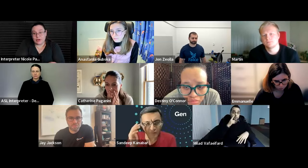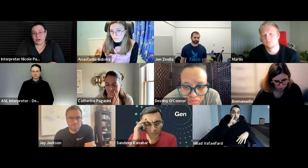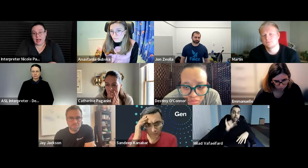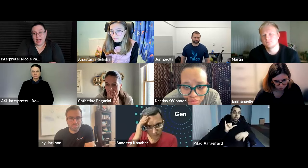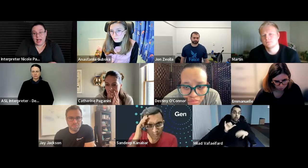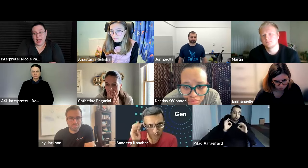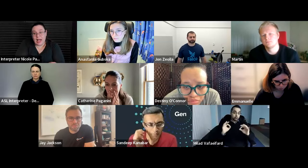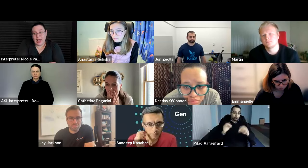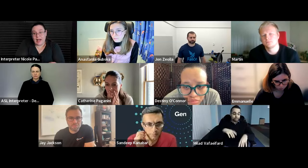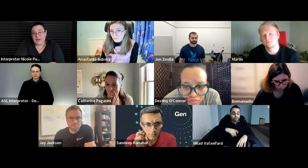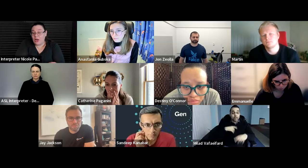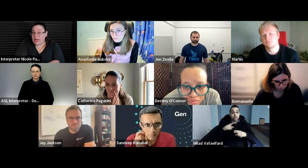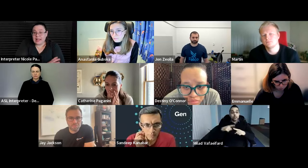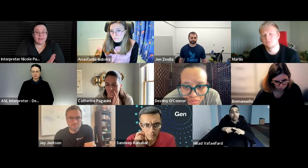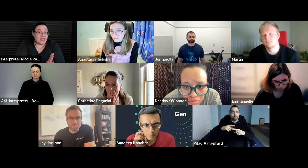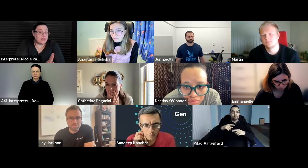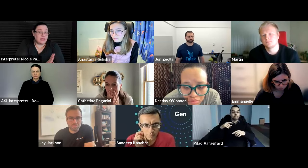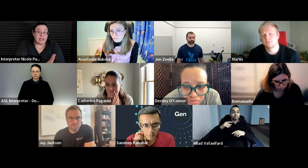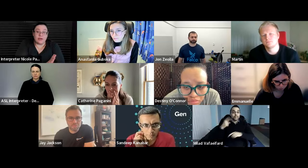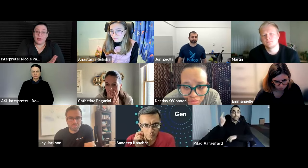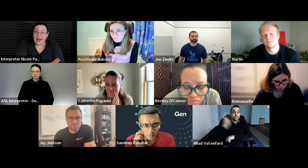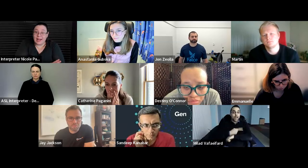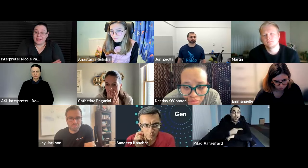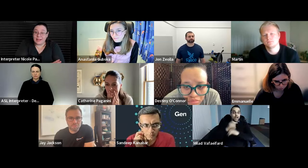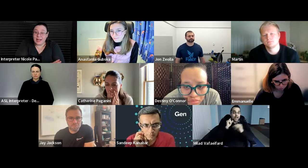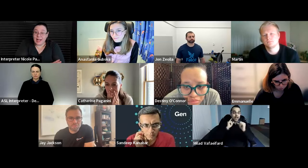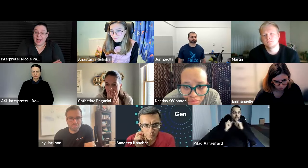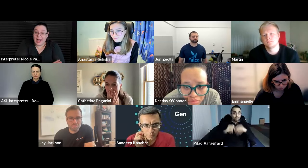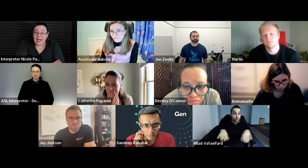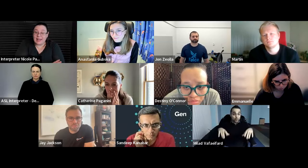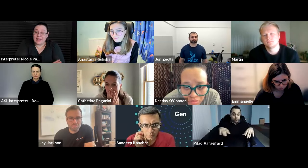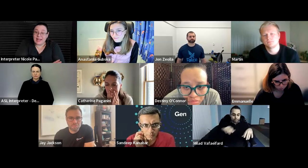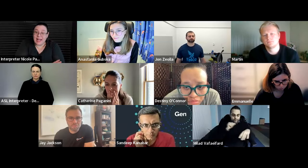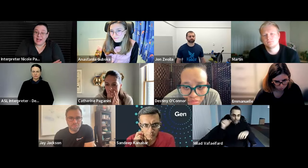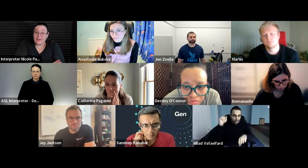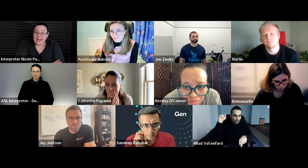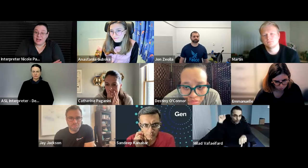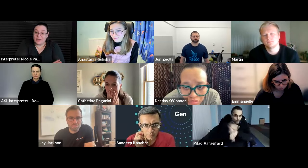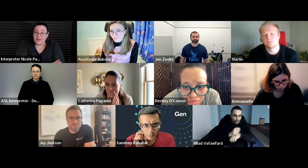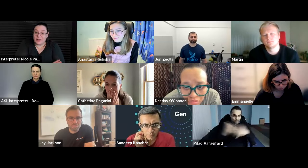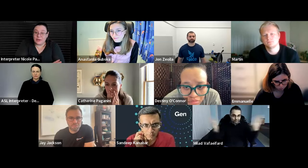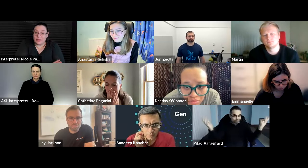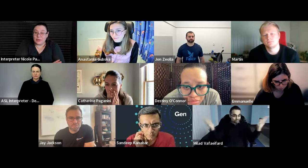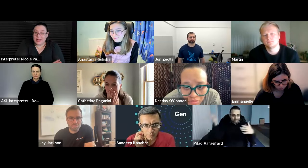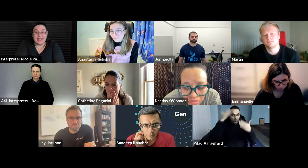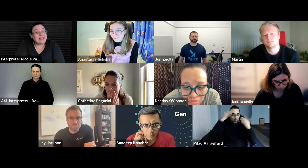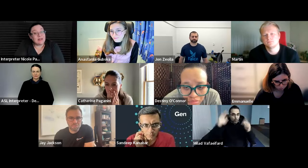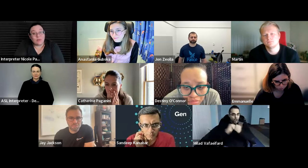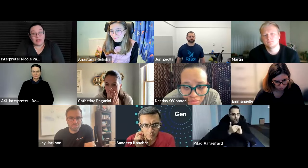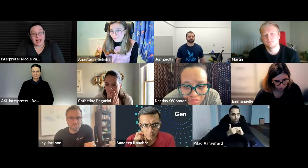an interpreter i felt like everything was looking great and then the day of the interview